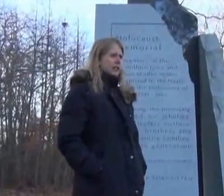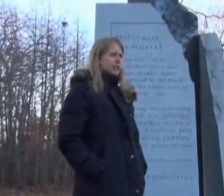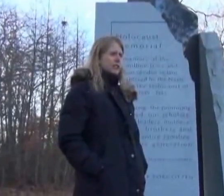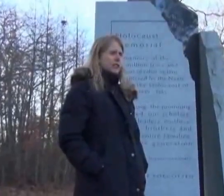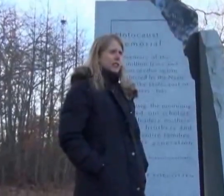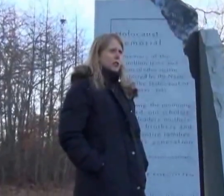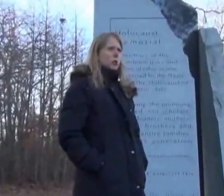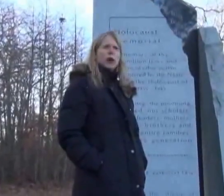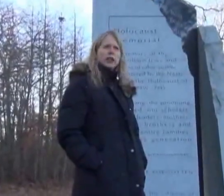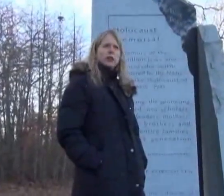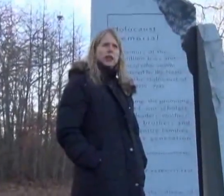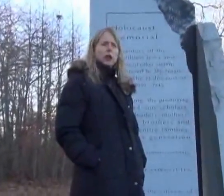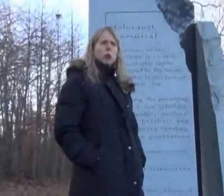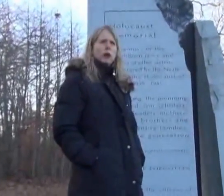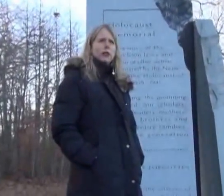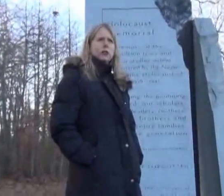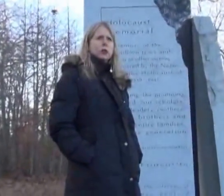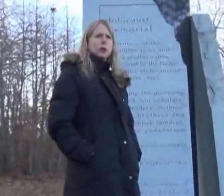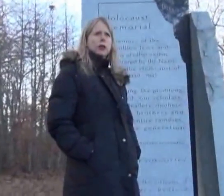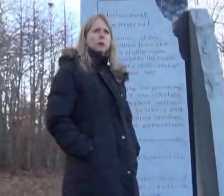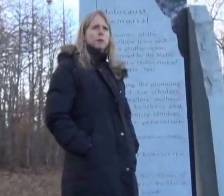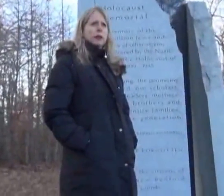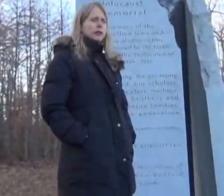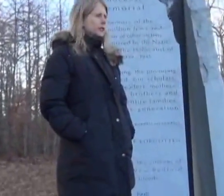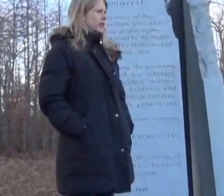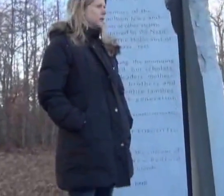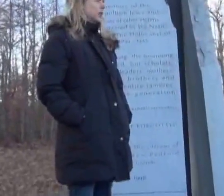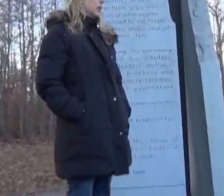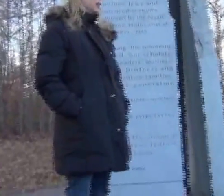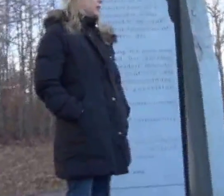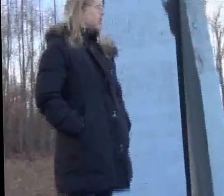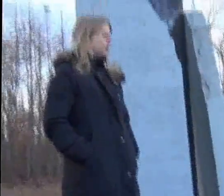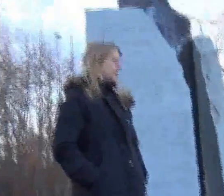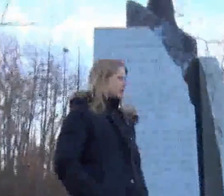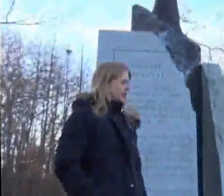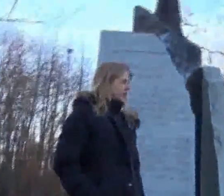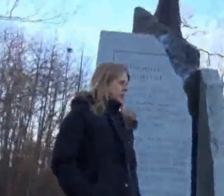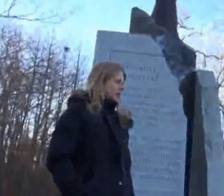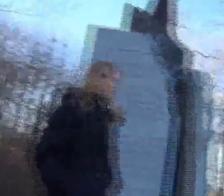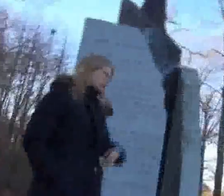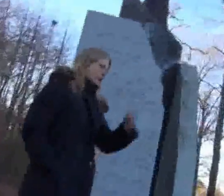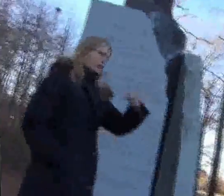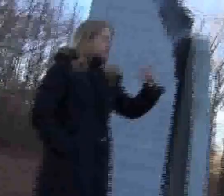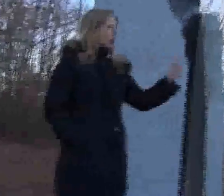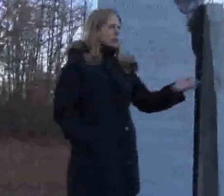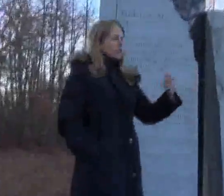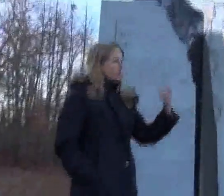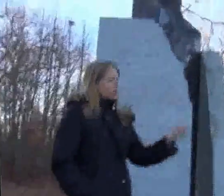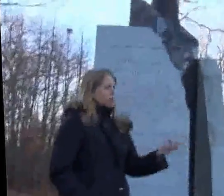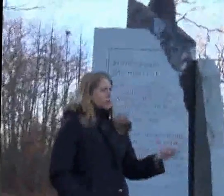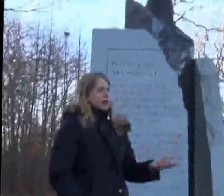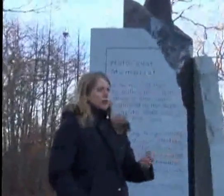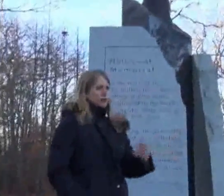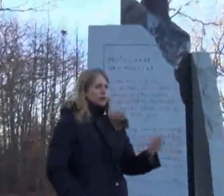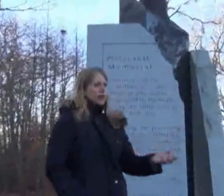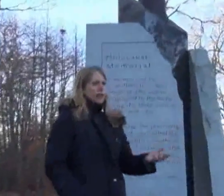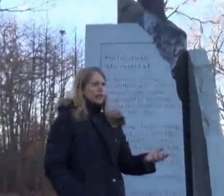why you might not want me to do it. But at the same time, you know, I talked to them just about my